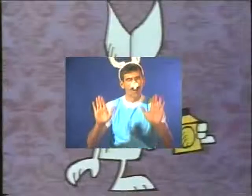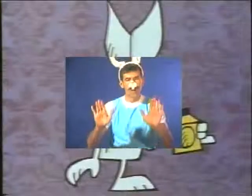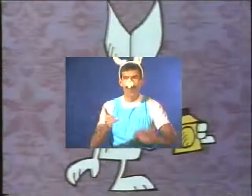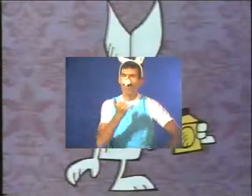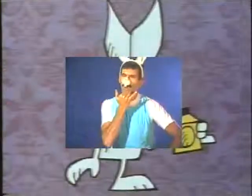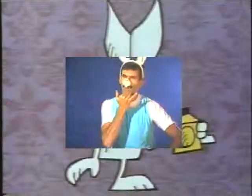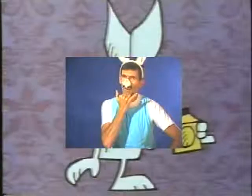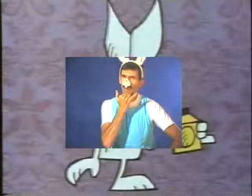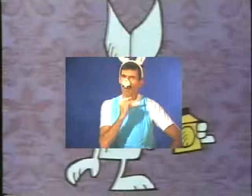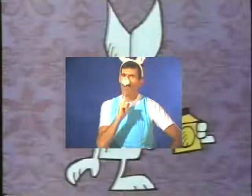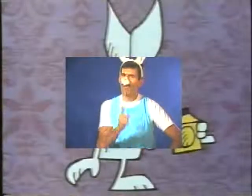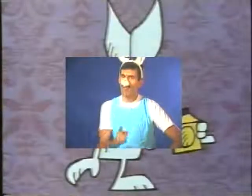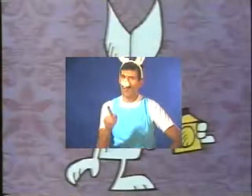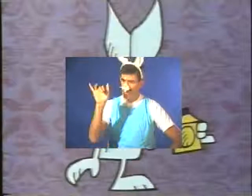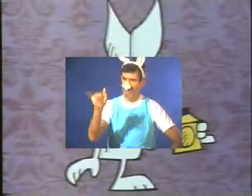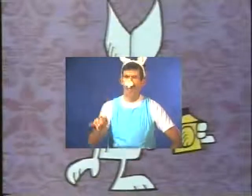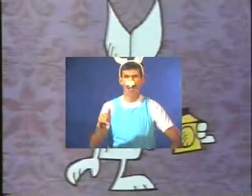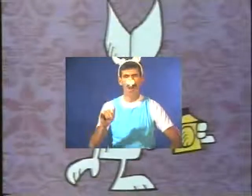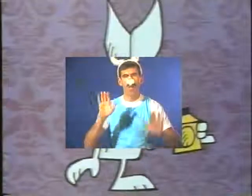You're wrong. It's a lovely smell.